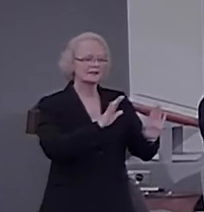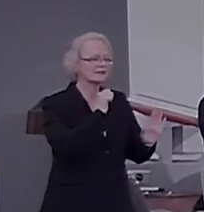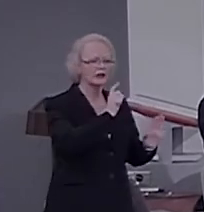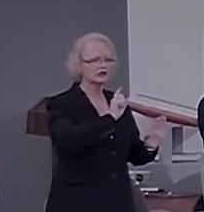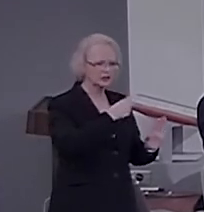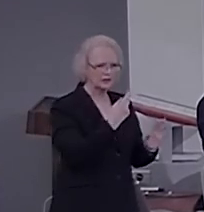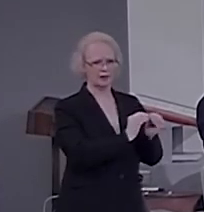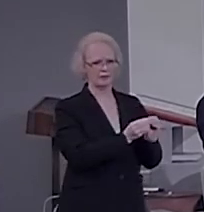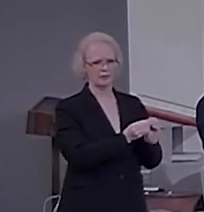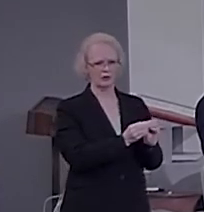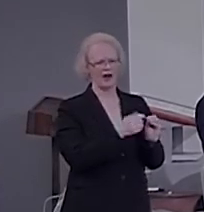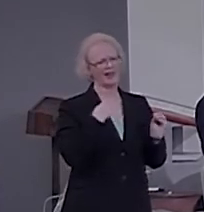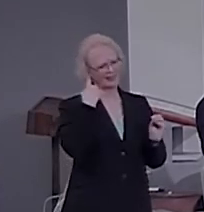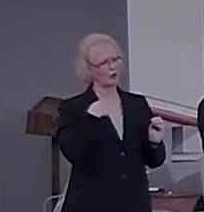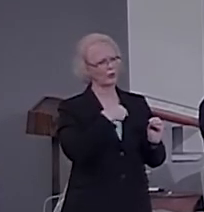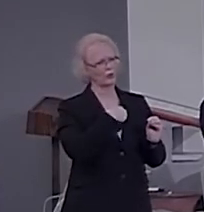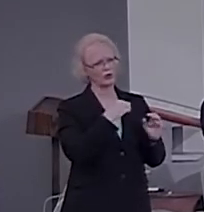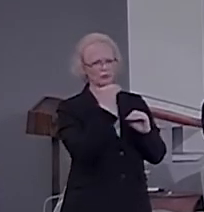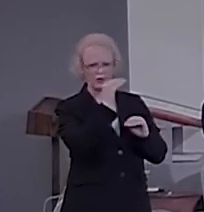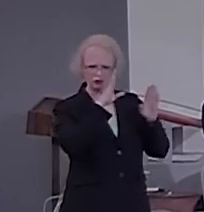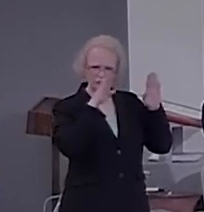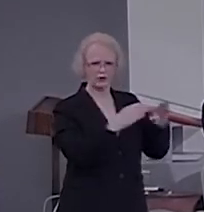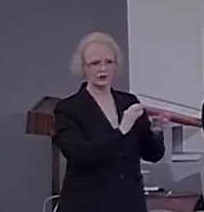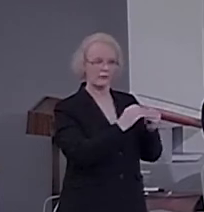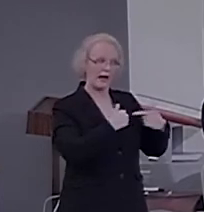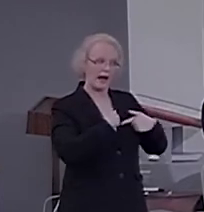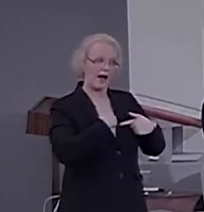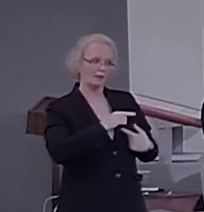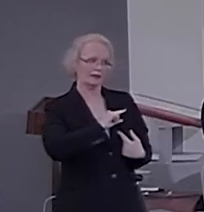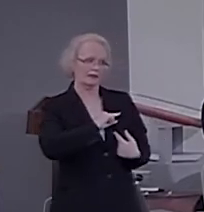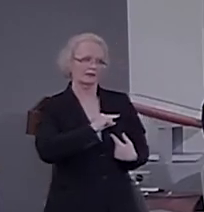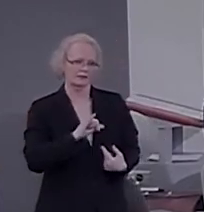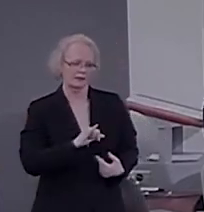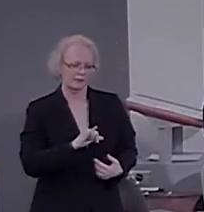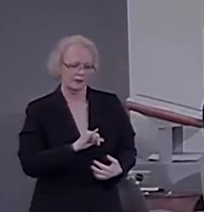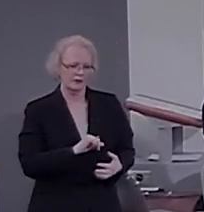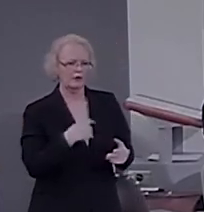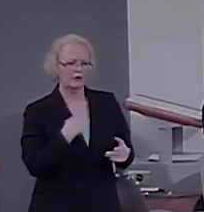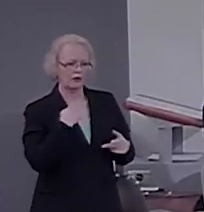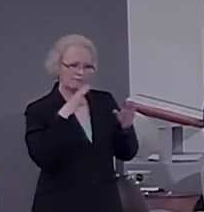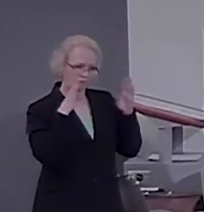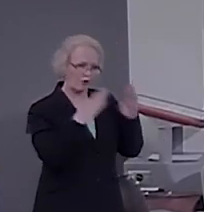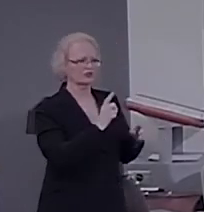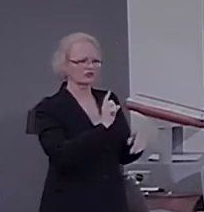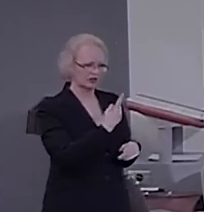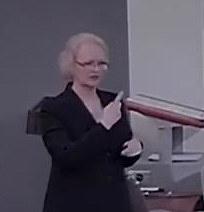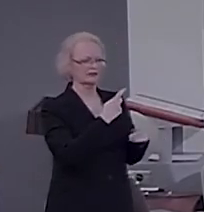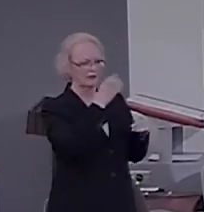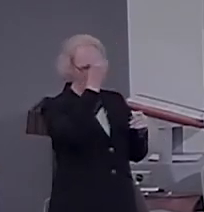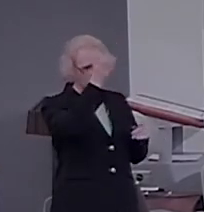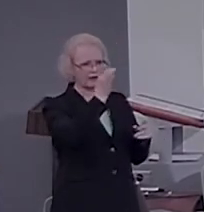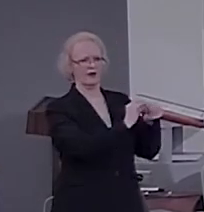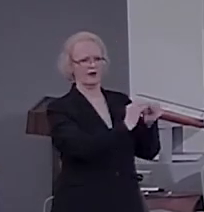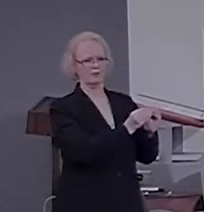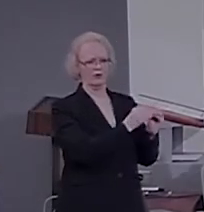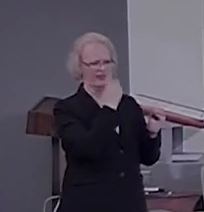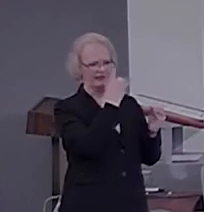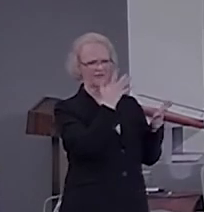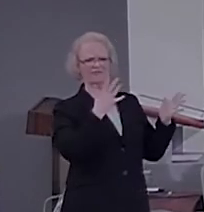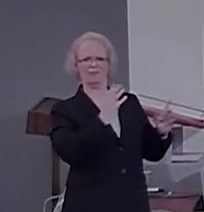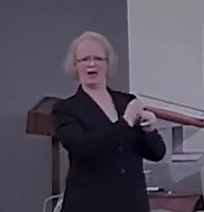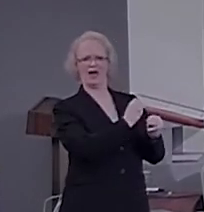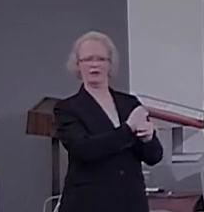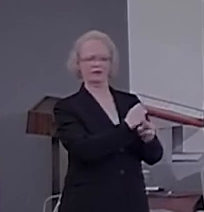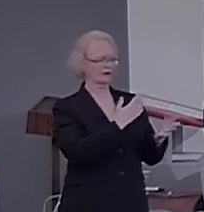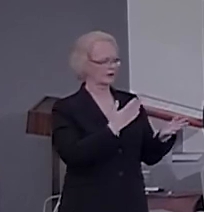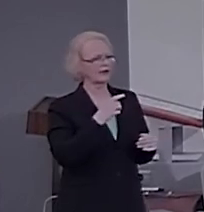think we have been focusing a little bit too much, and I'm guilty, on just the number concept as a pillar of mathematics. But I think these